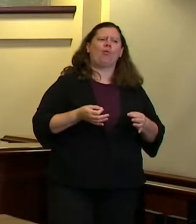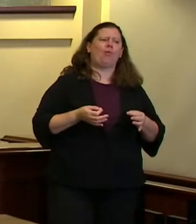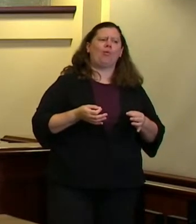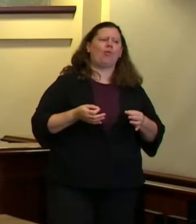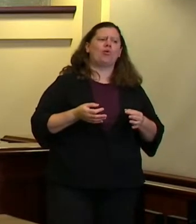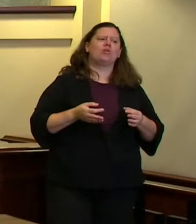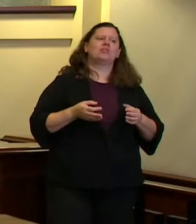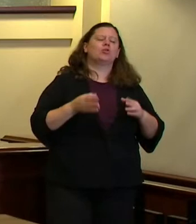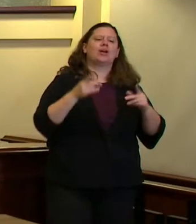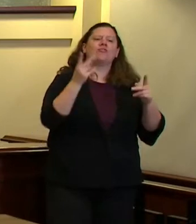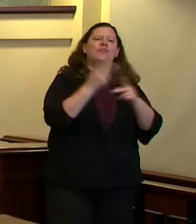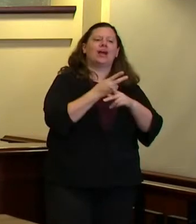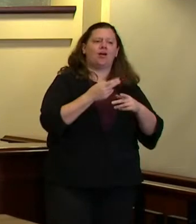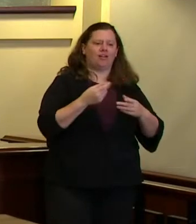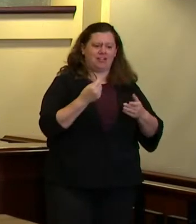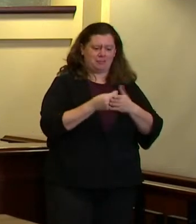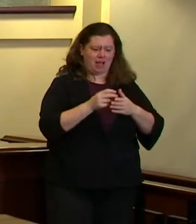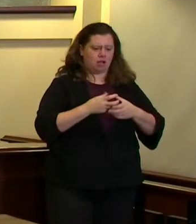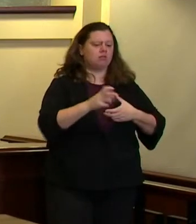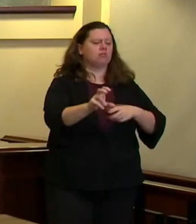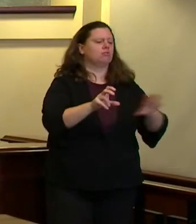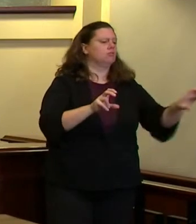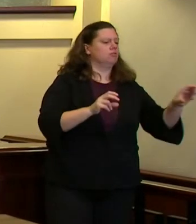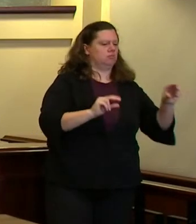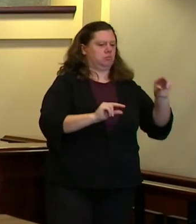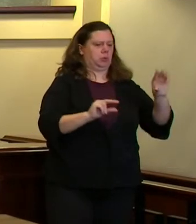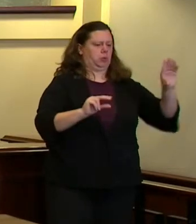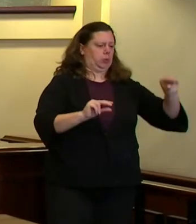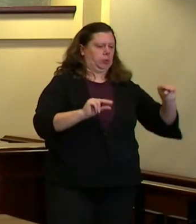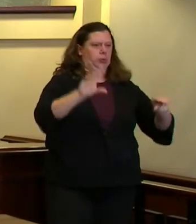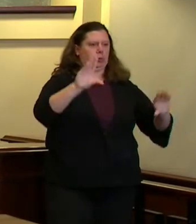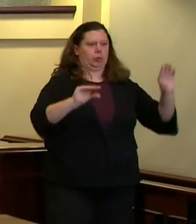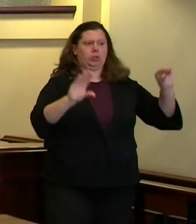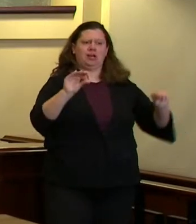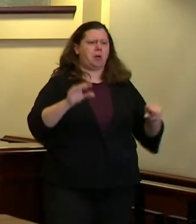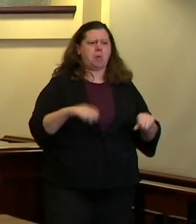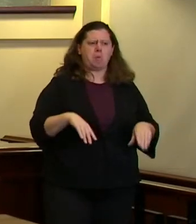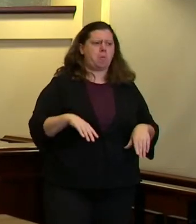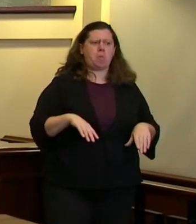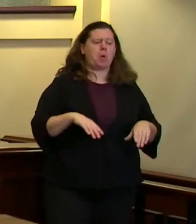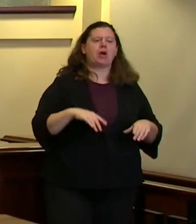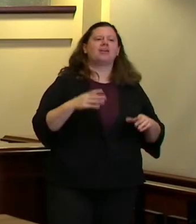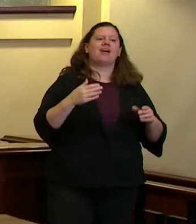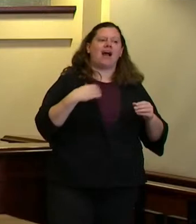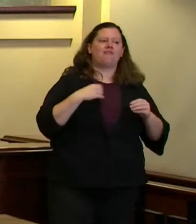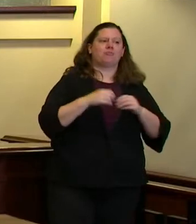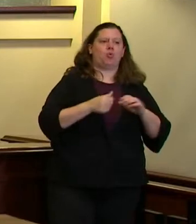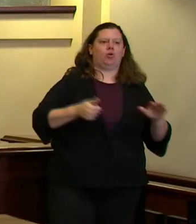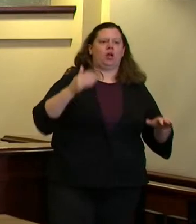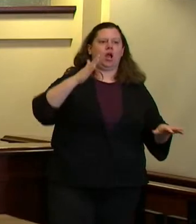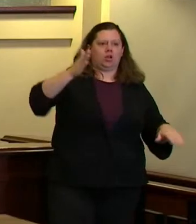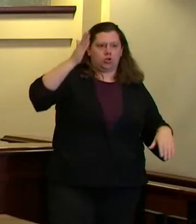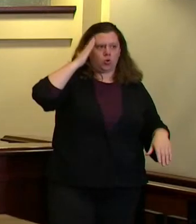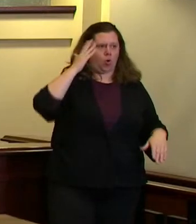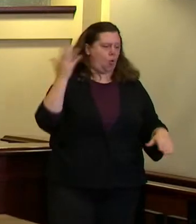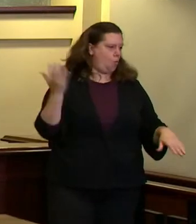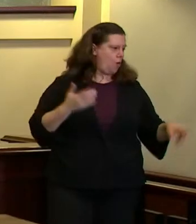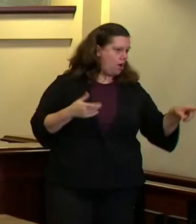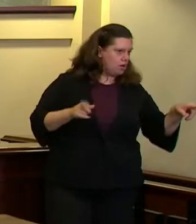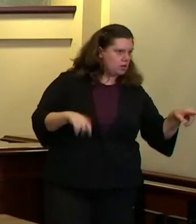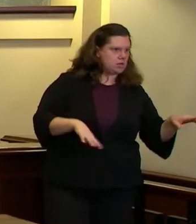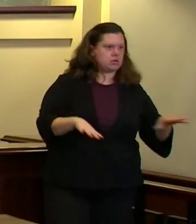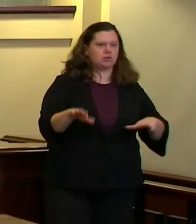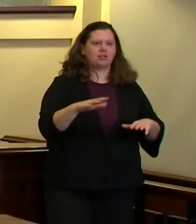how those bureaus are managed but it would provide that large oversight that strategic planning the visioning